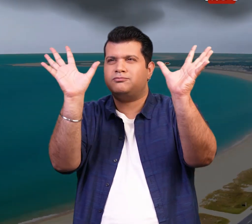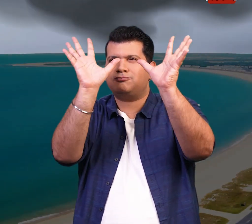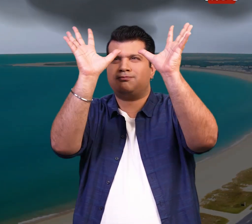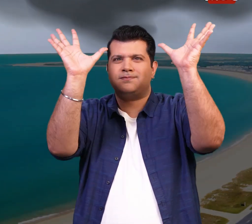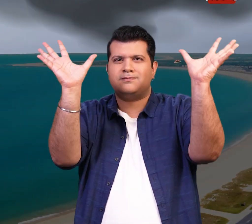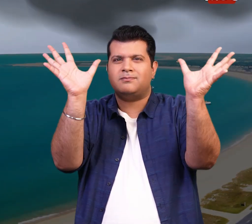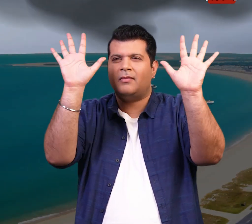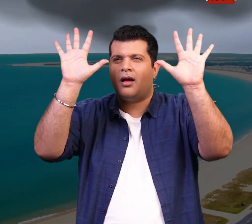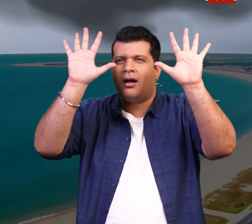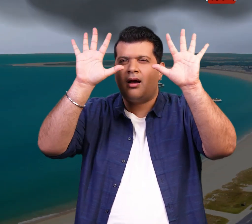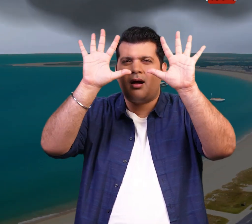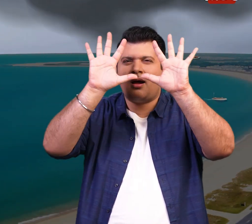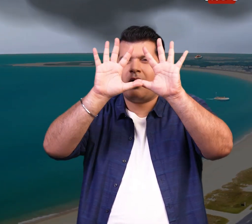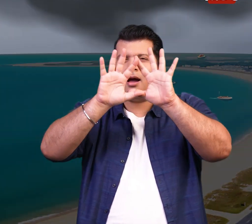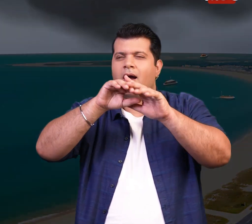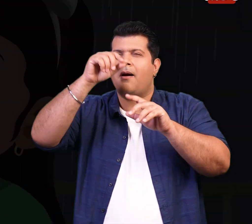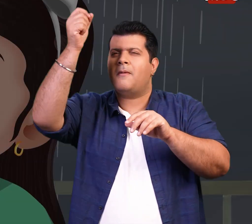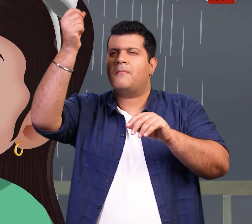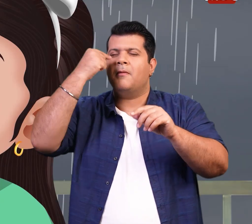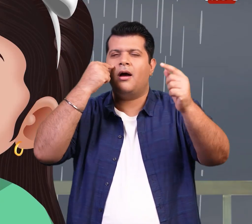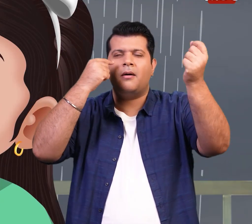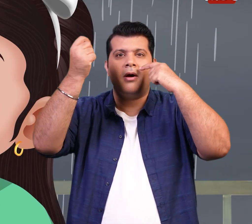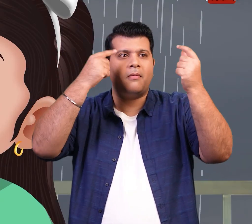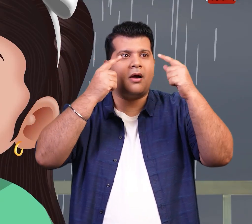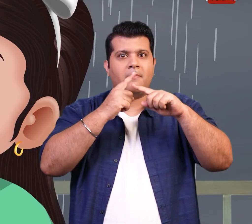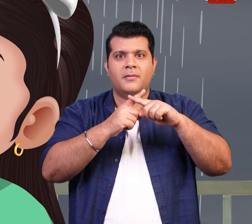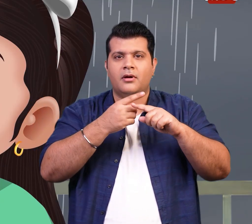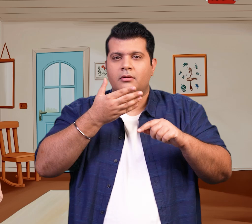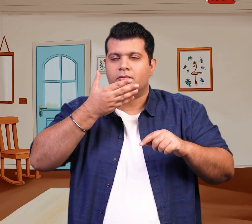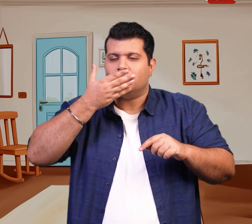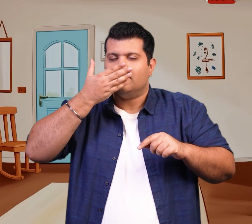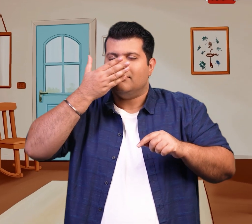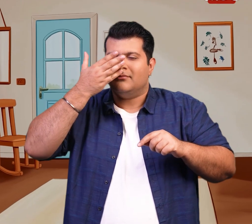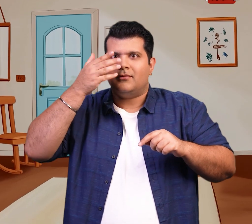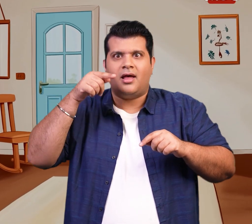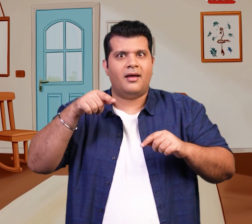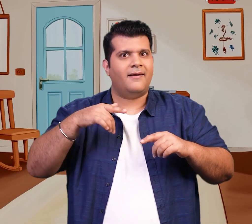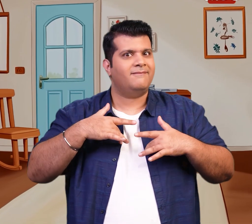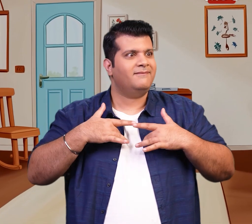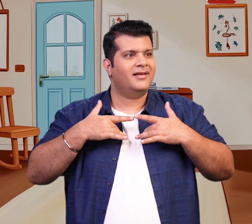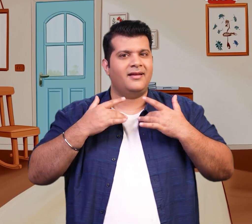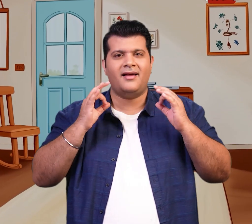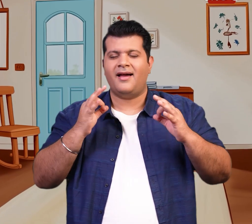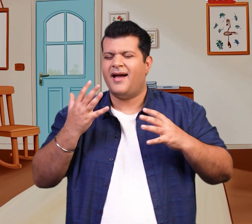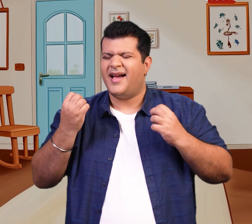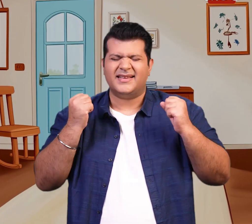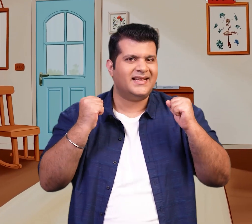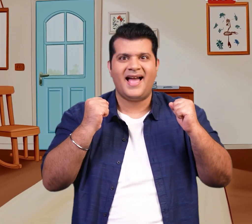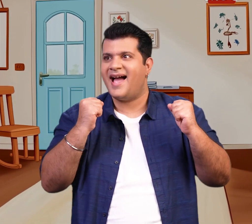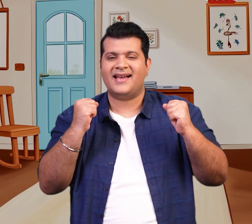deep grey clouds. A raindrop landed on Dia's cheek and there is a lovely smell in the air. Finally,